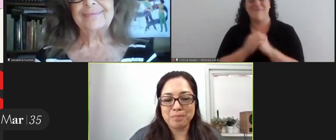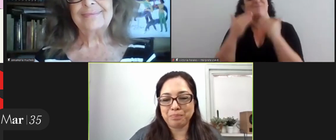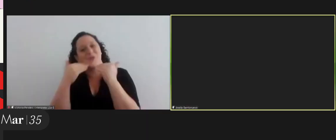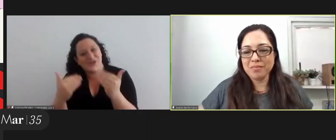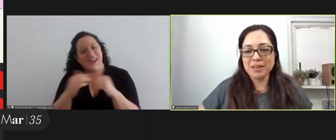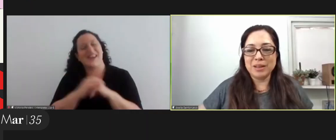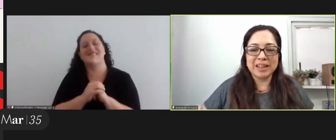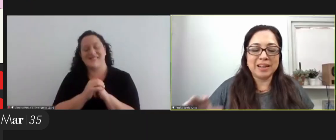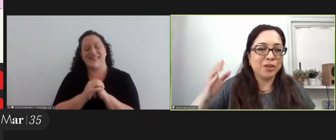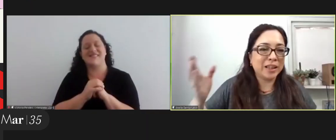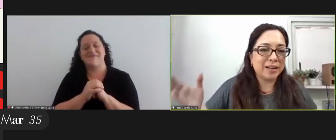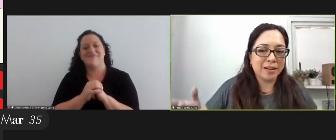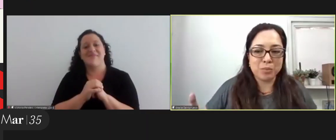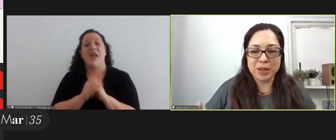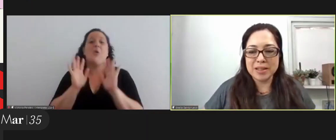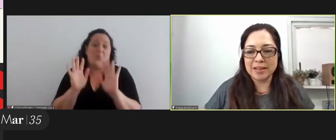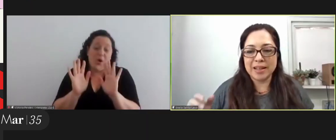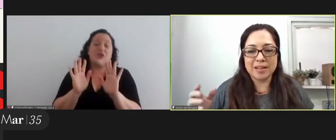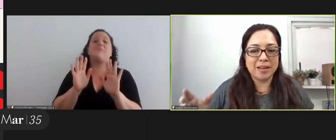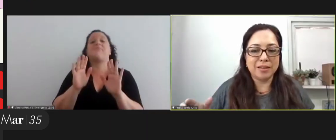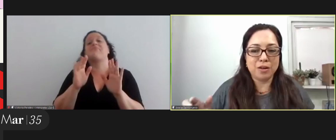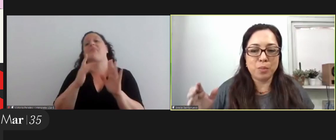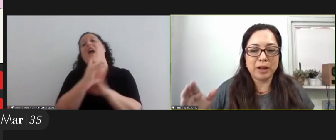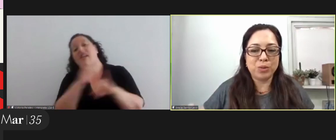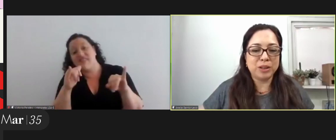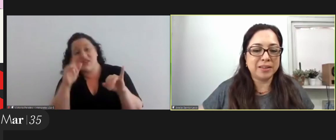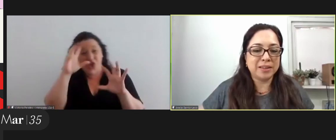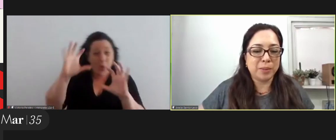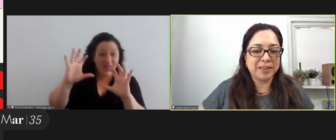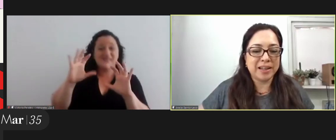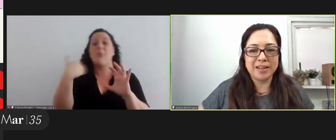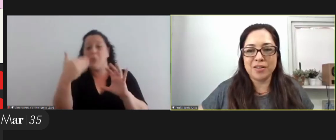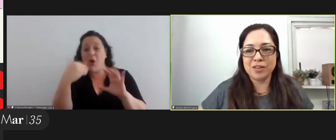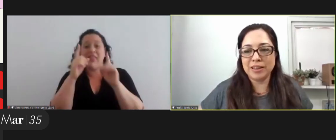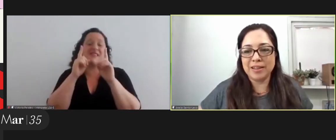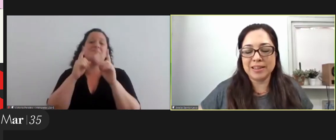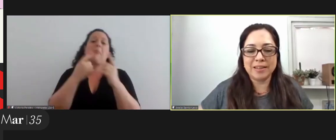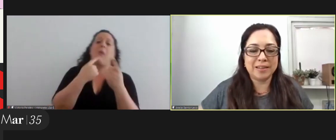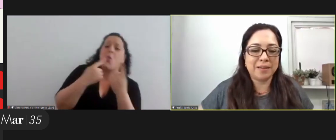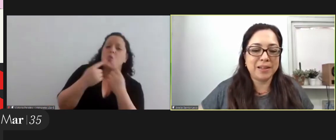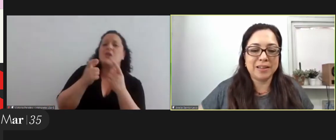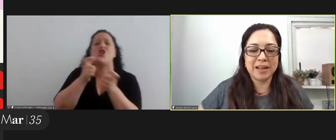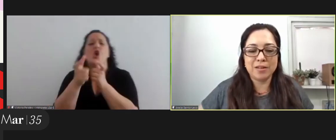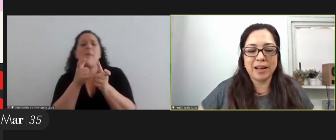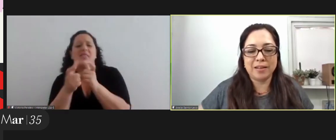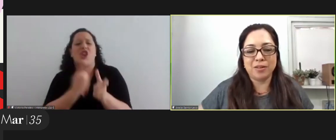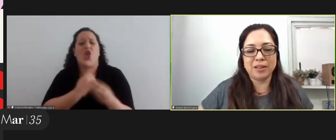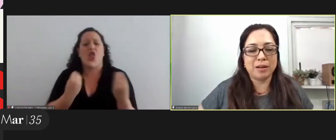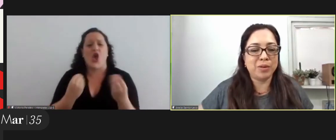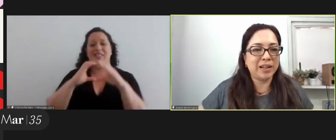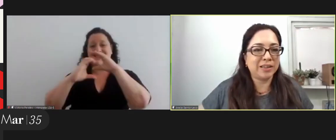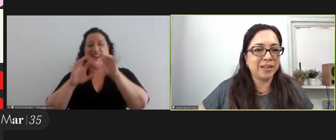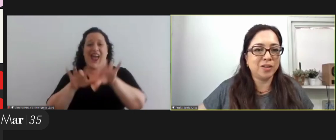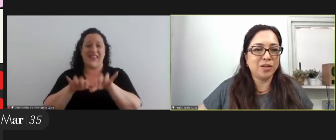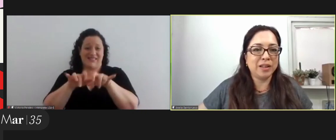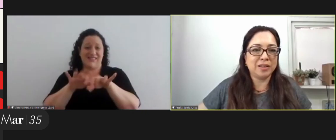much. Now we are going, as I want to remind you that you can make comments and questions